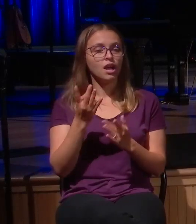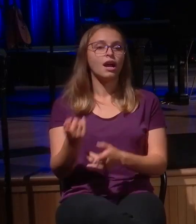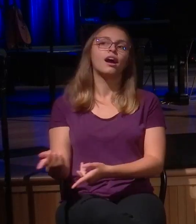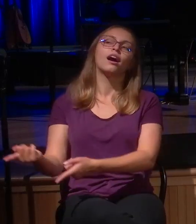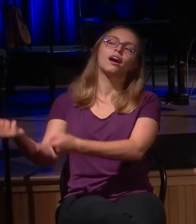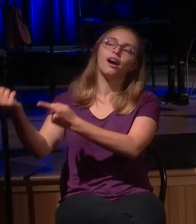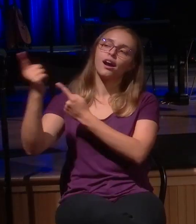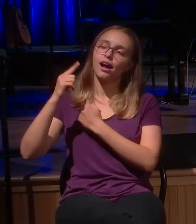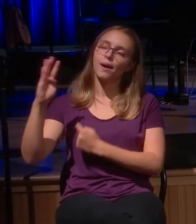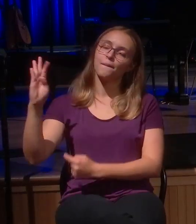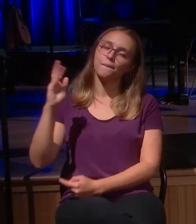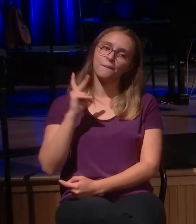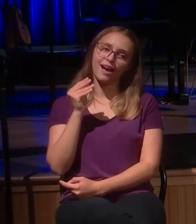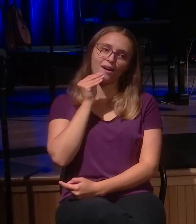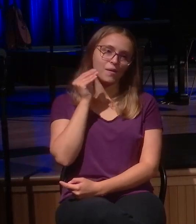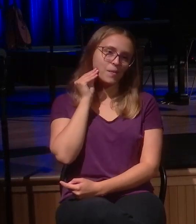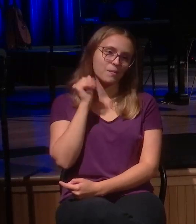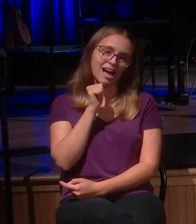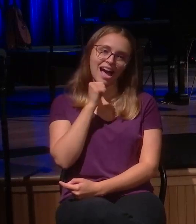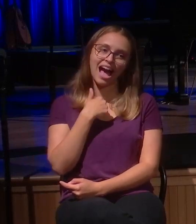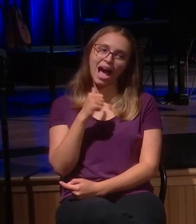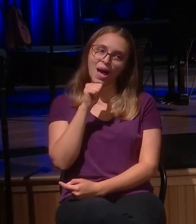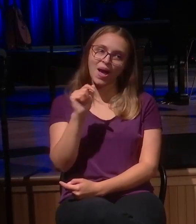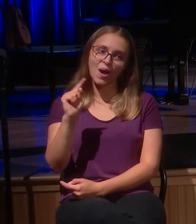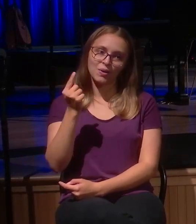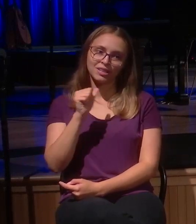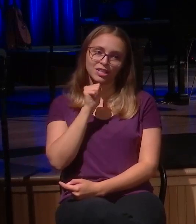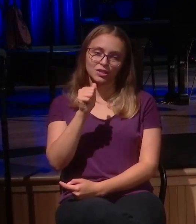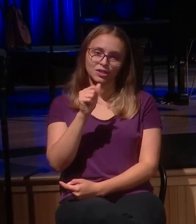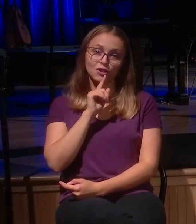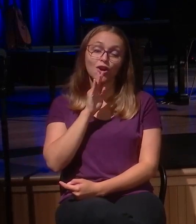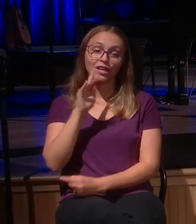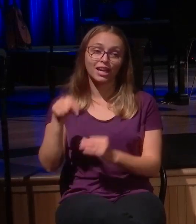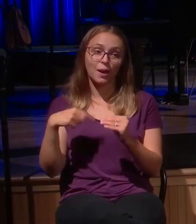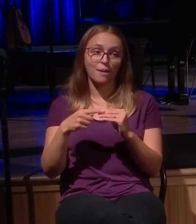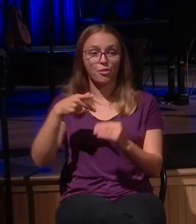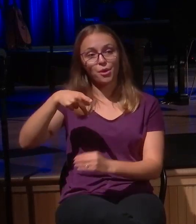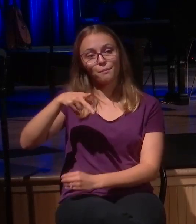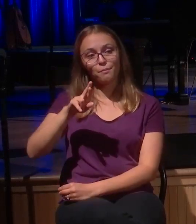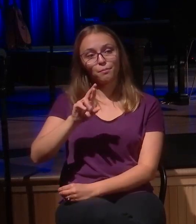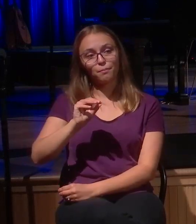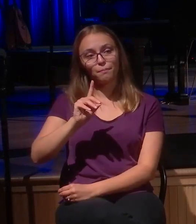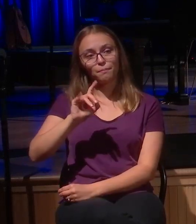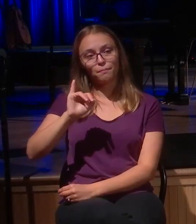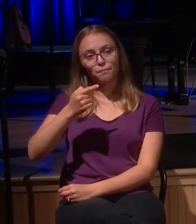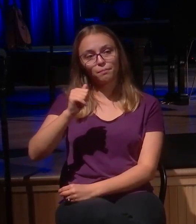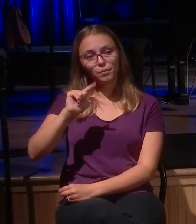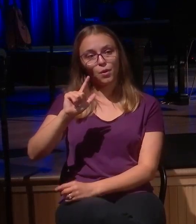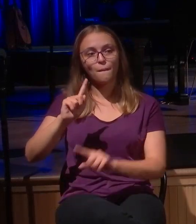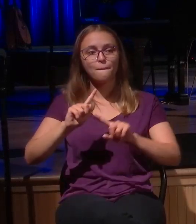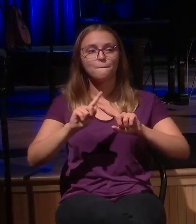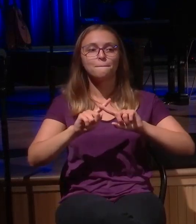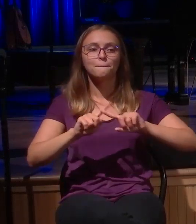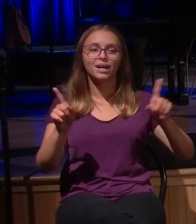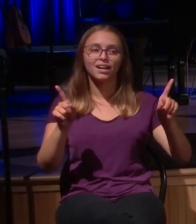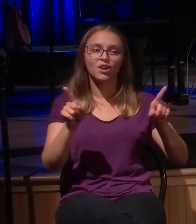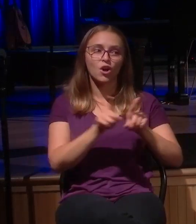the prodigal who's out there wandering in life of ruin. I'm speaking to each one of us right now to recognize, return home. There's a father in heaven. Listen,